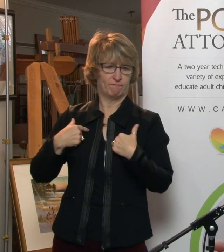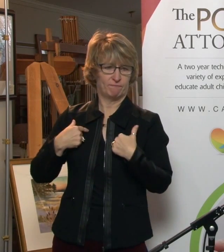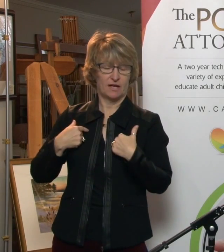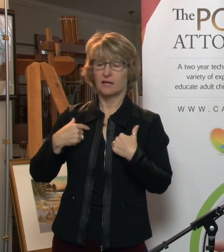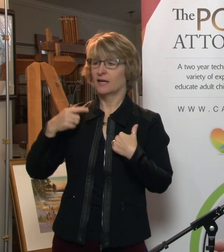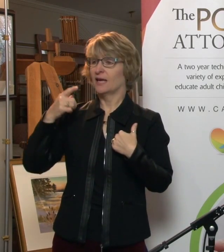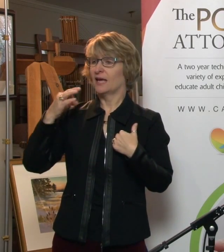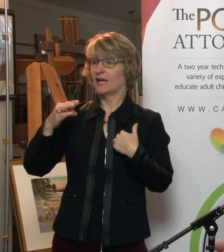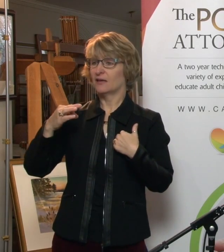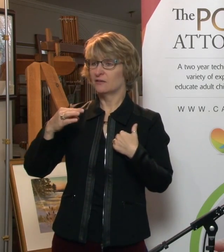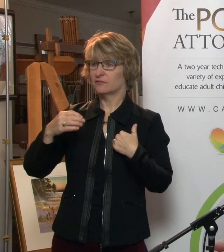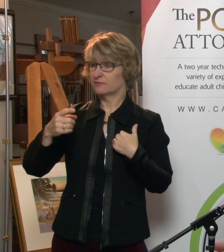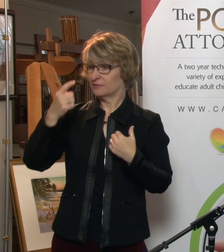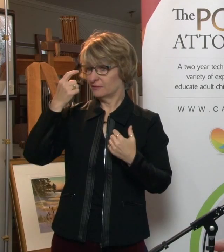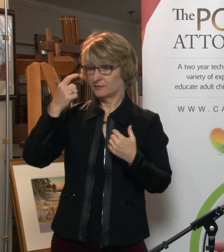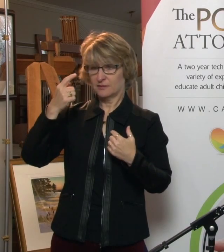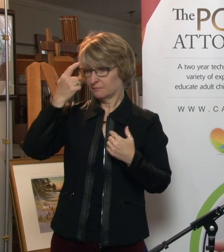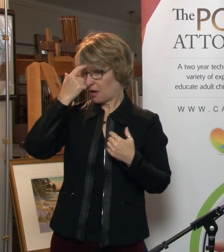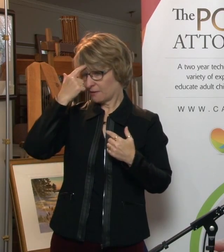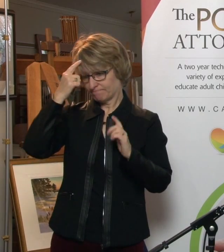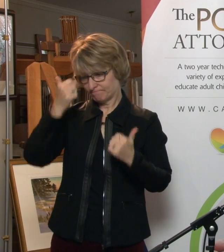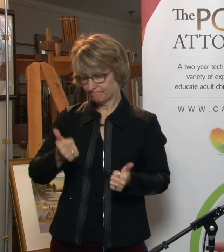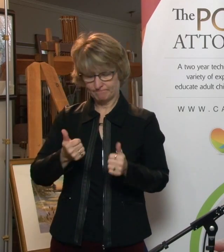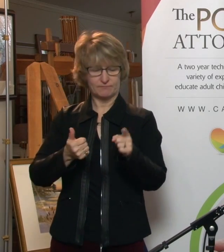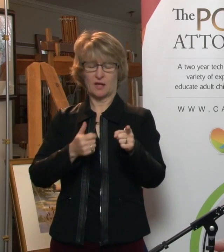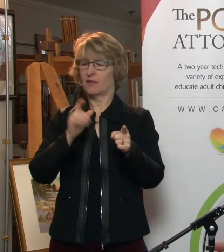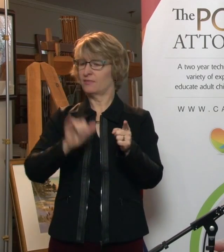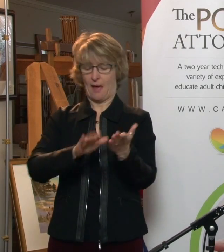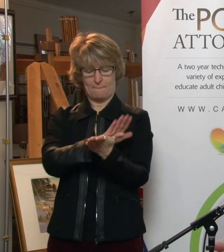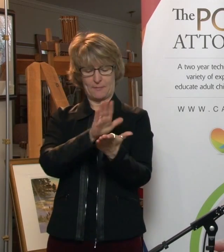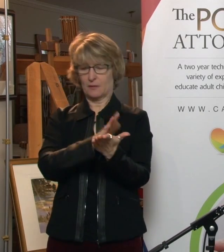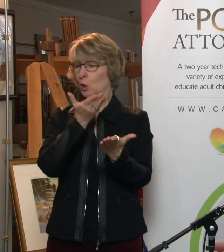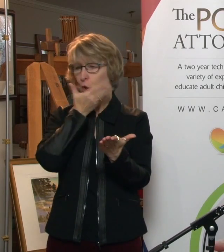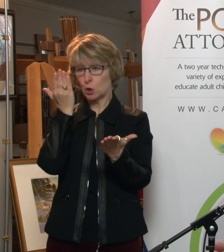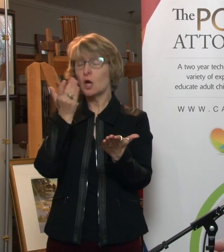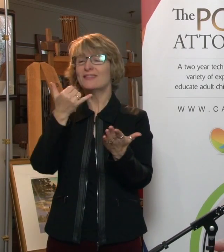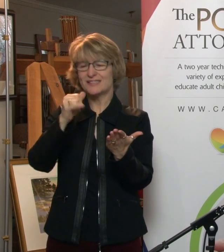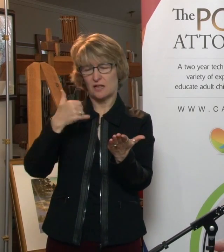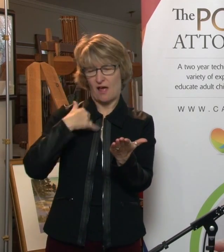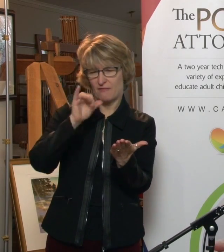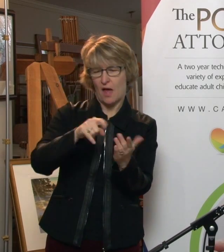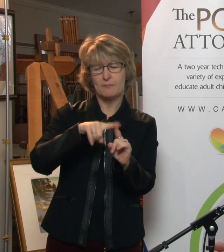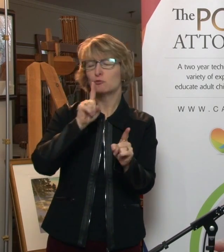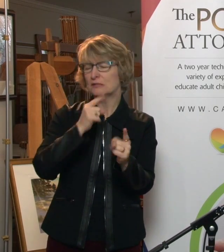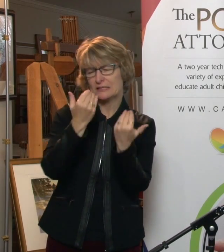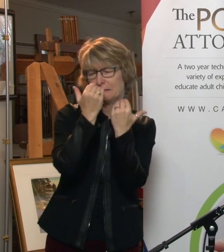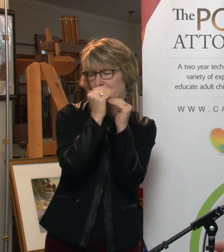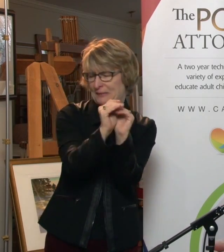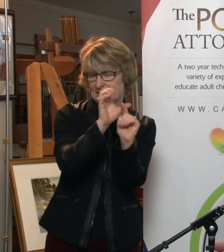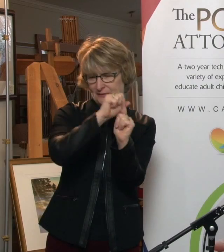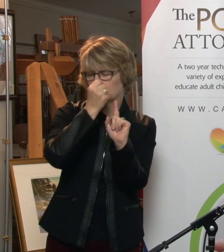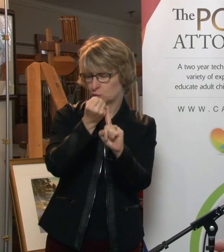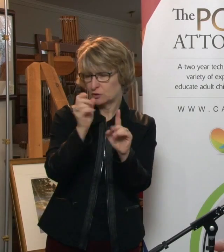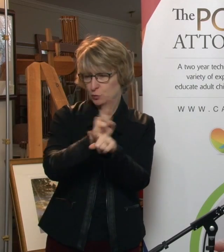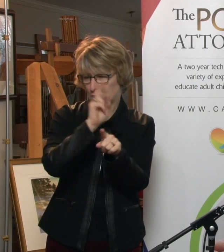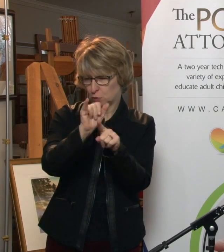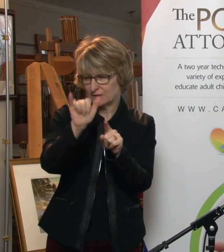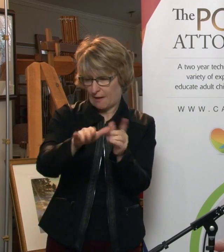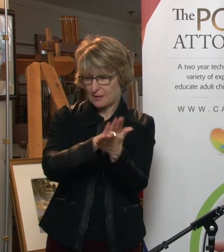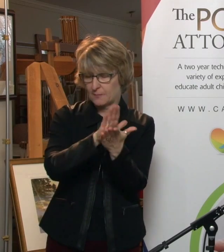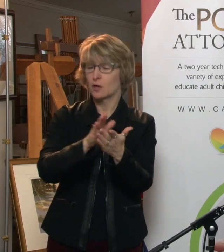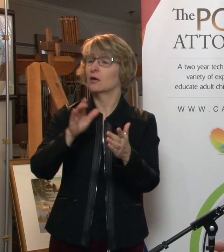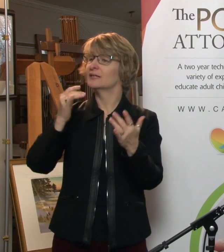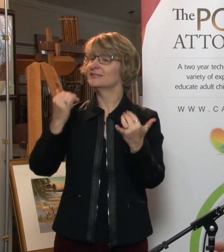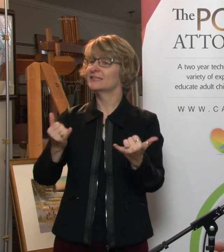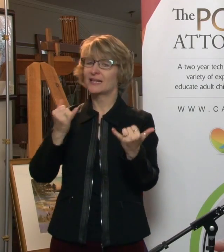incapable, it was no longer of any force or effect. Those still exist, but they're used in very limited circumstances. What I'm